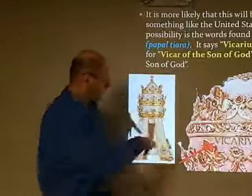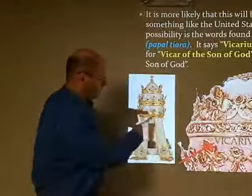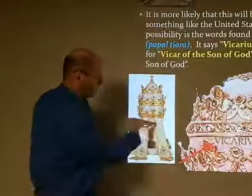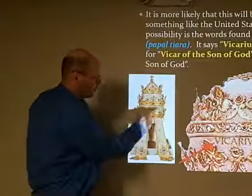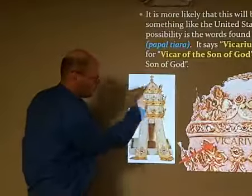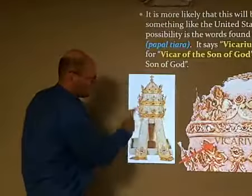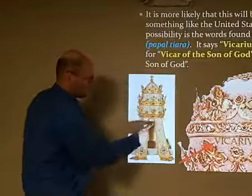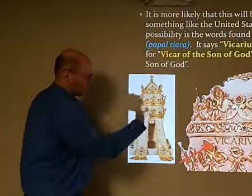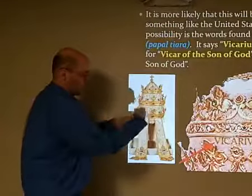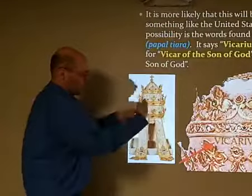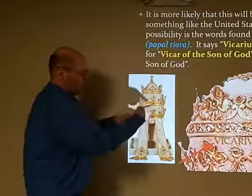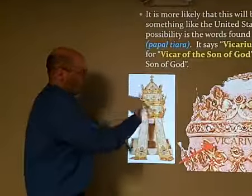okay let me go back